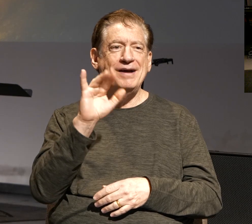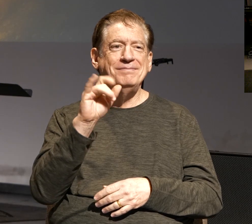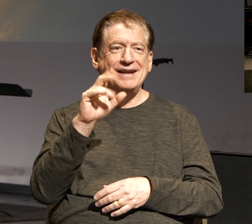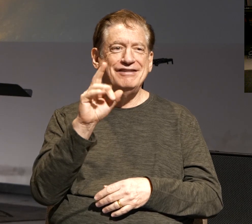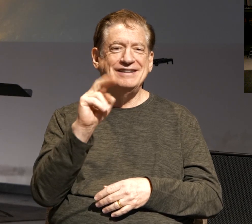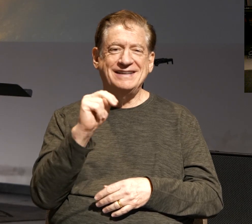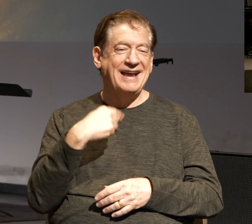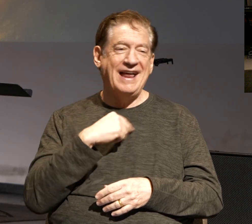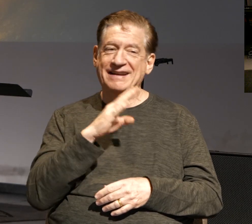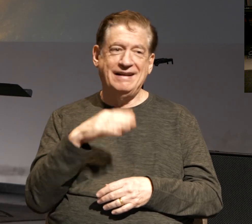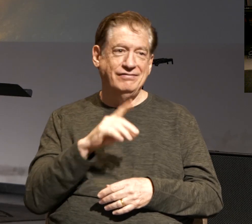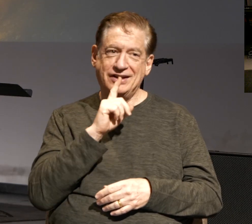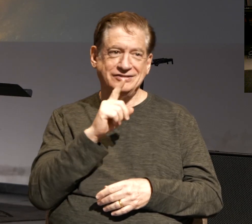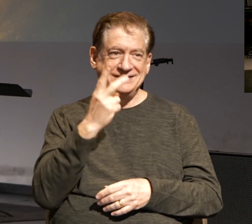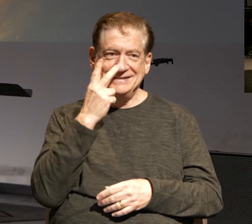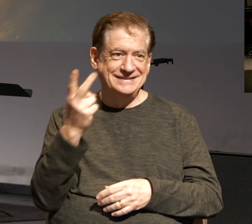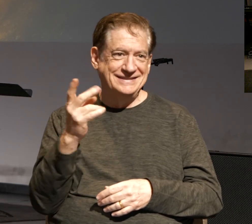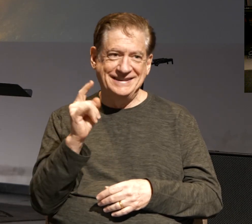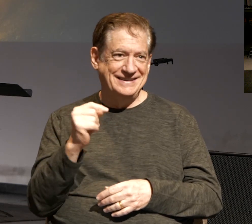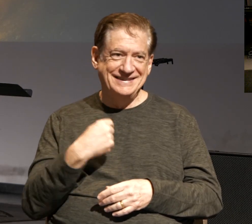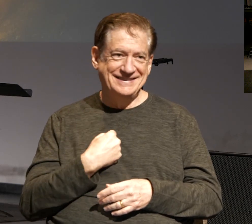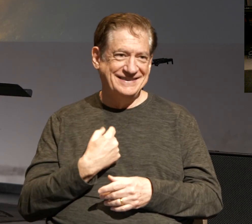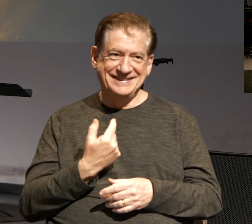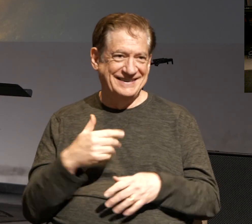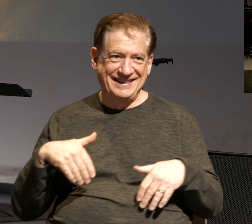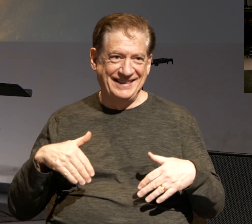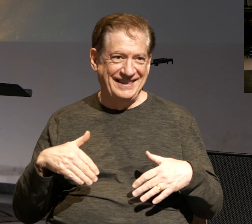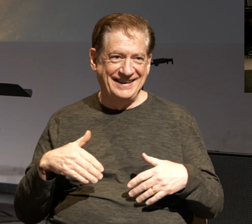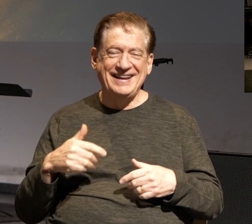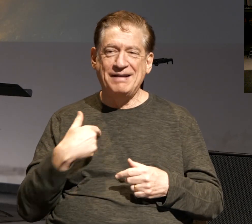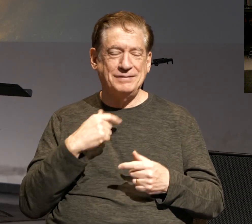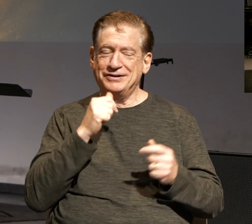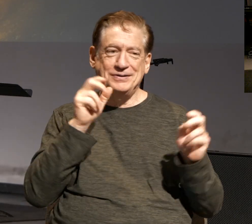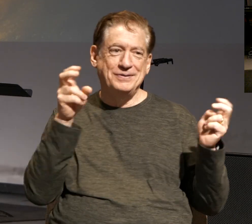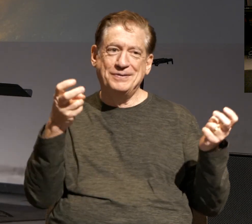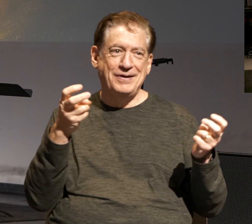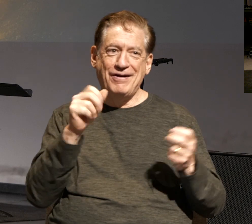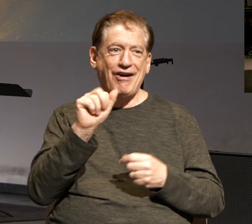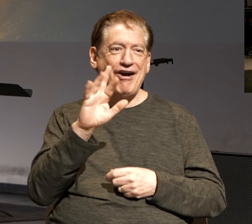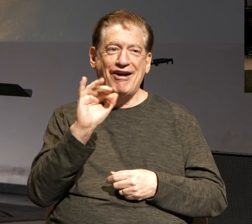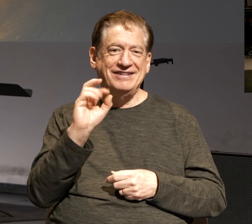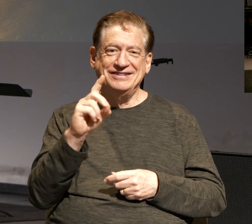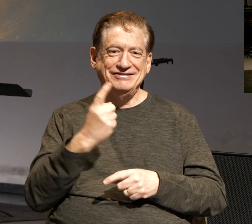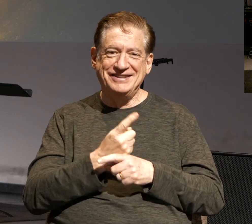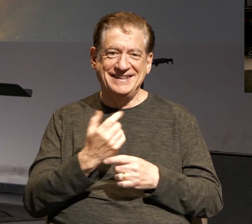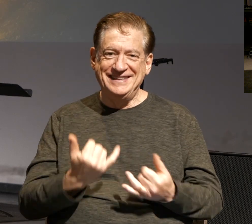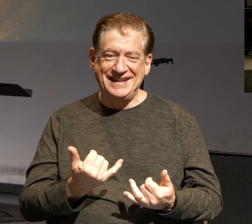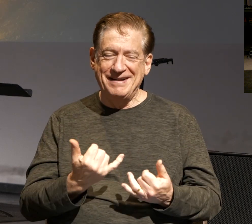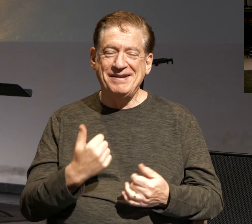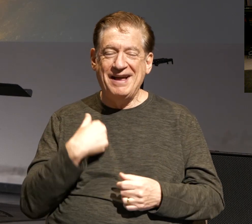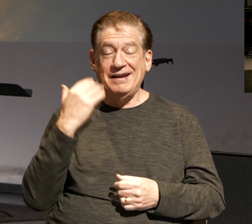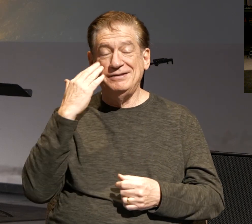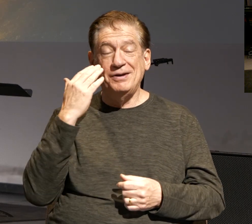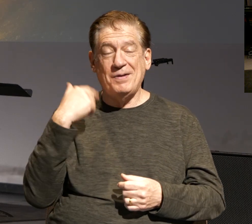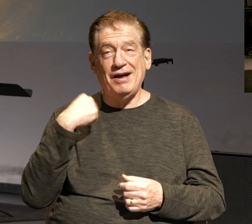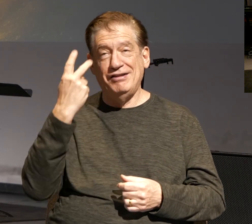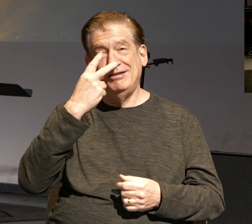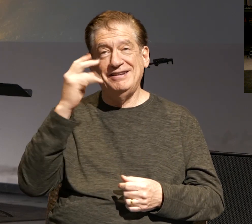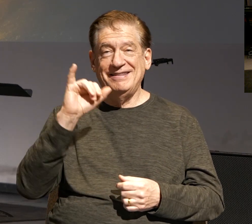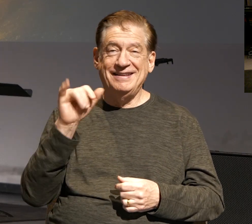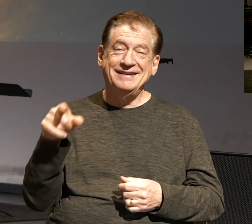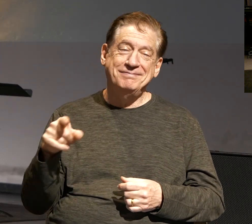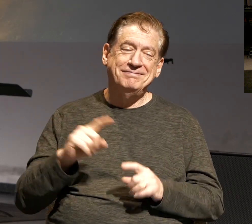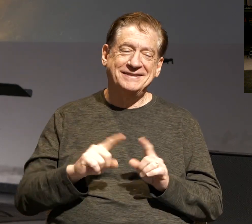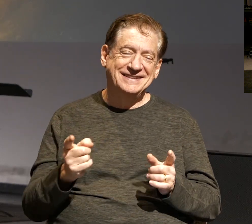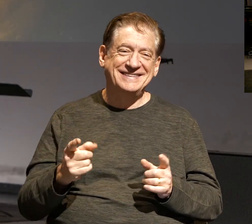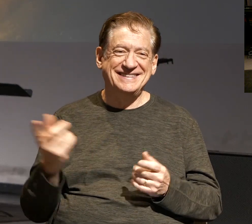I've never actually seen it, so I'm not going to try to quote Arnold right now. I know I look like him, so it just kind of makes